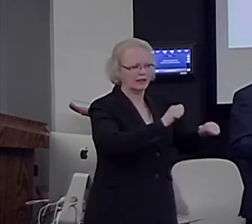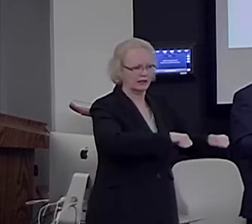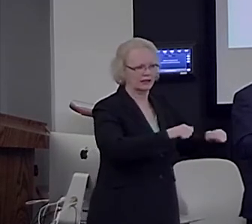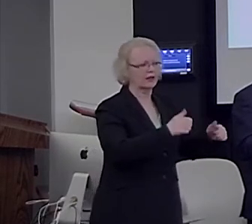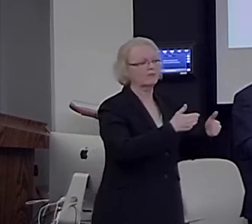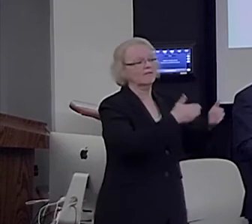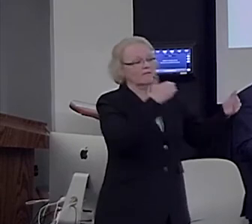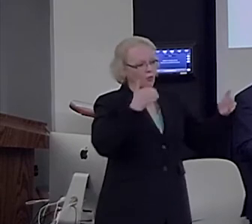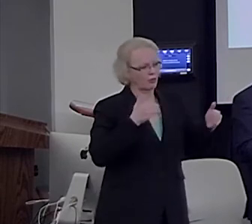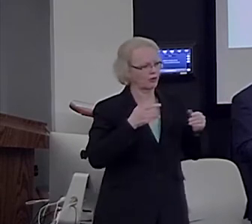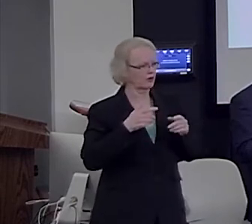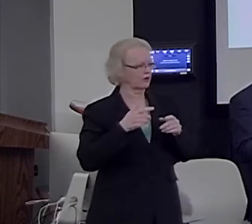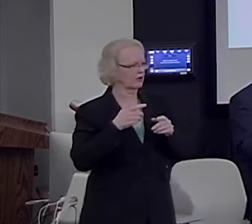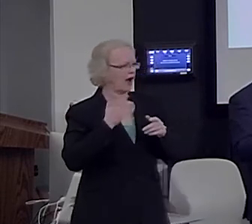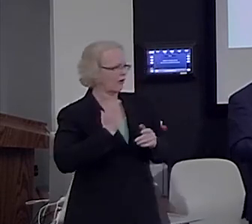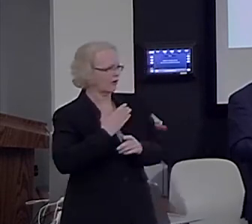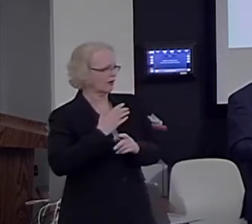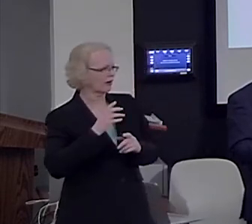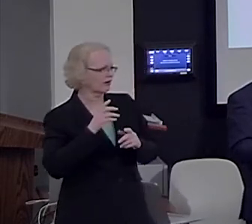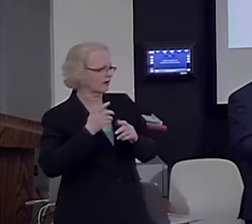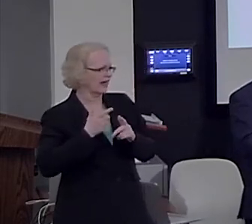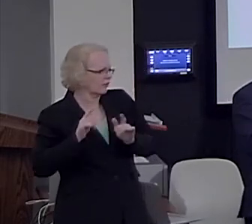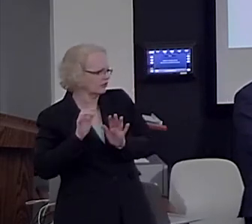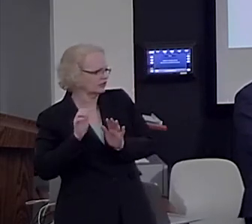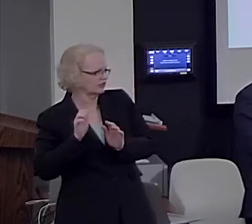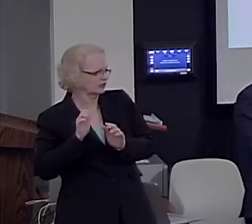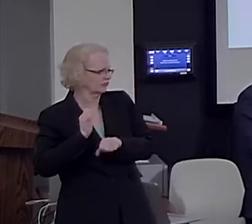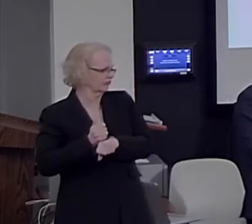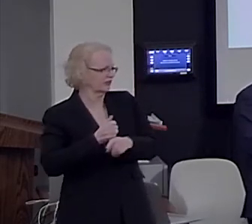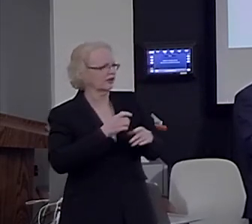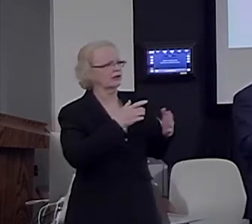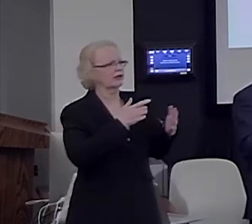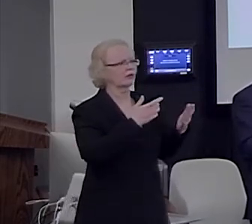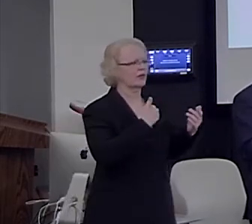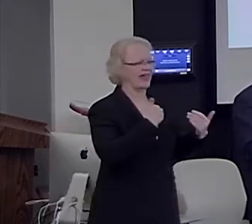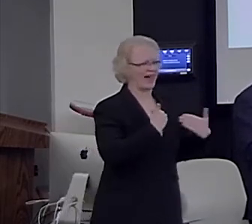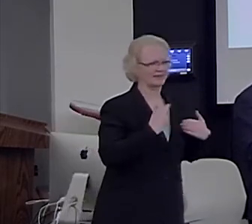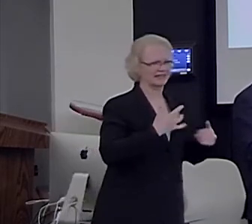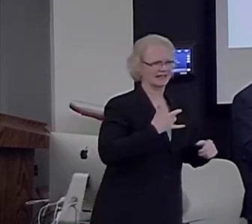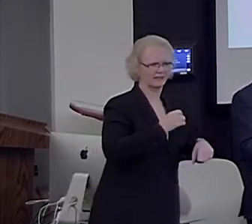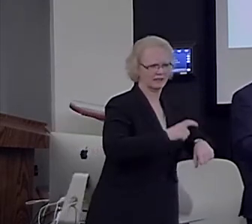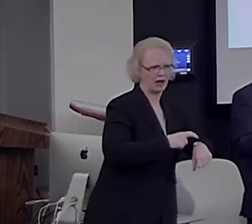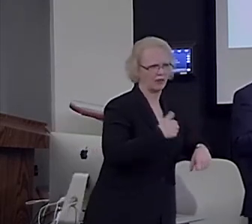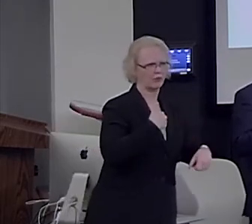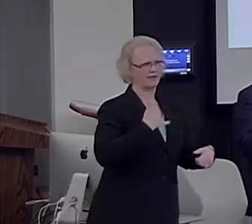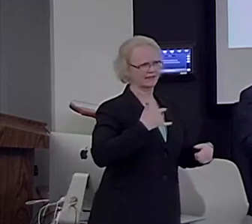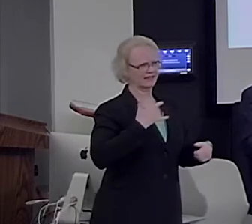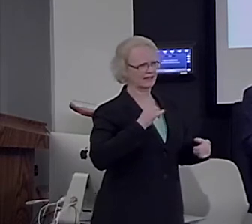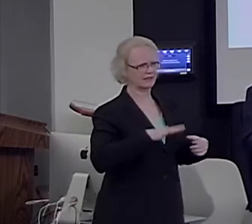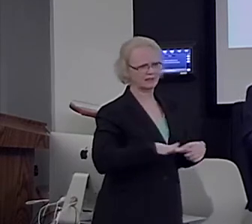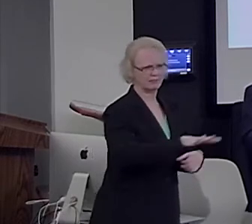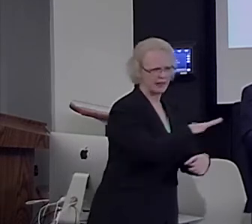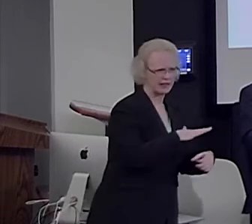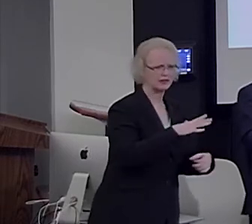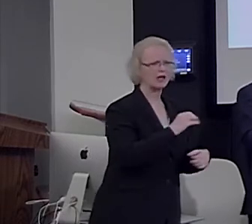a sense of number, and also other senses, a sense of space, a sense of time. And our mathematical abilities are founded